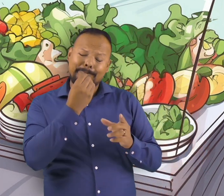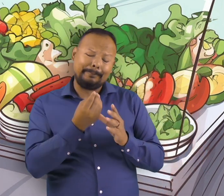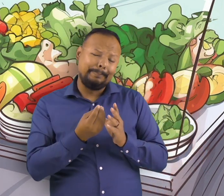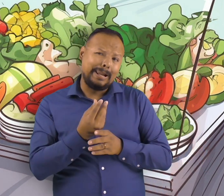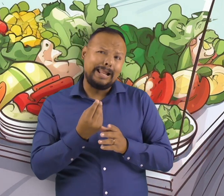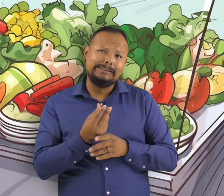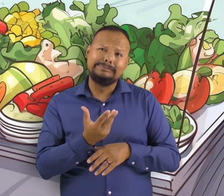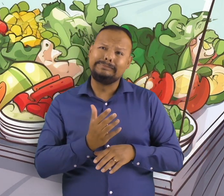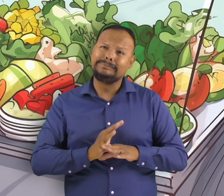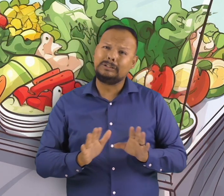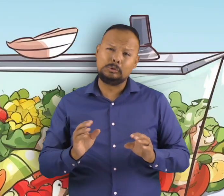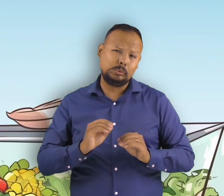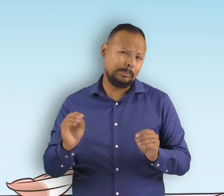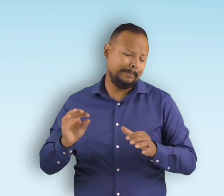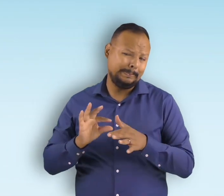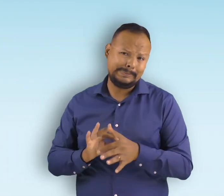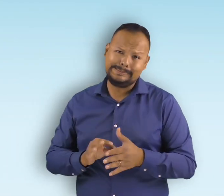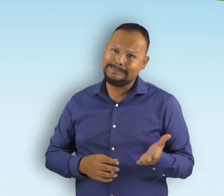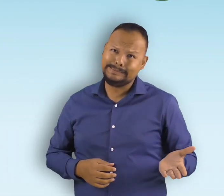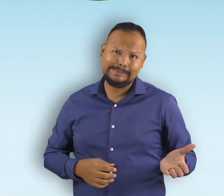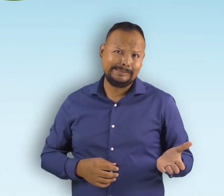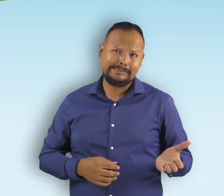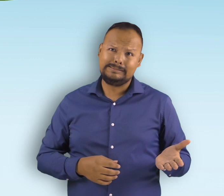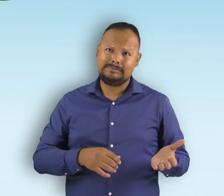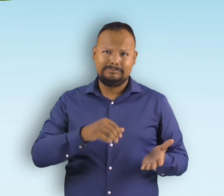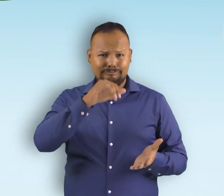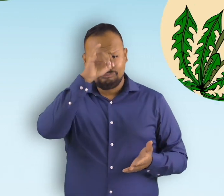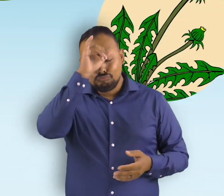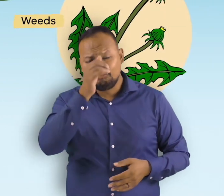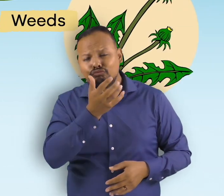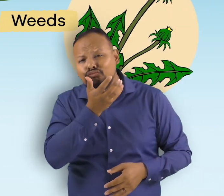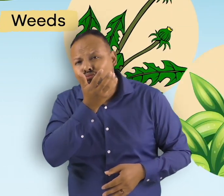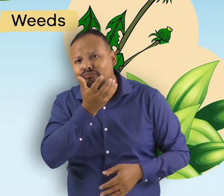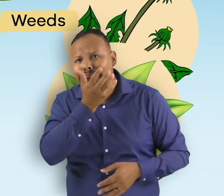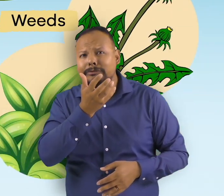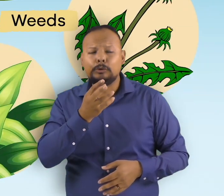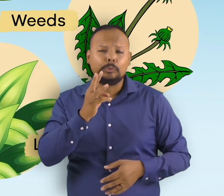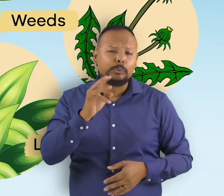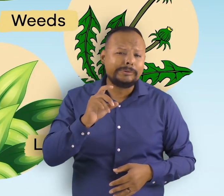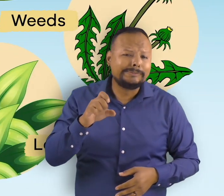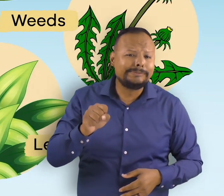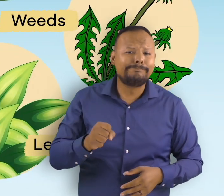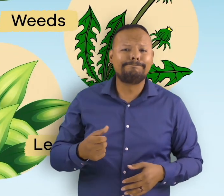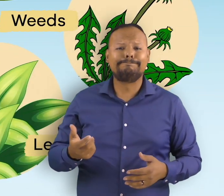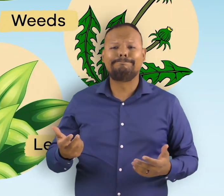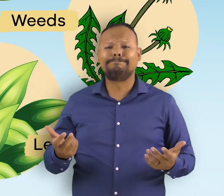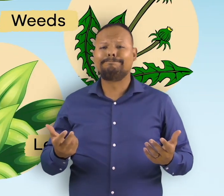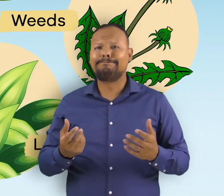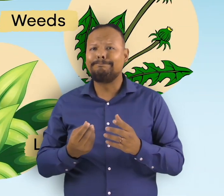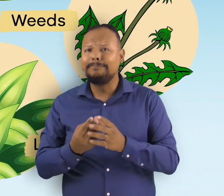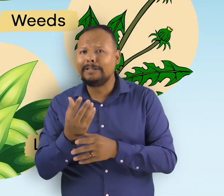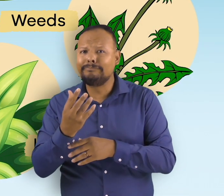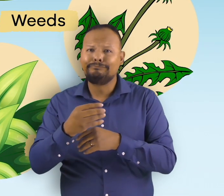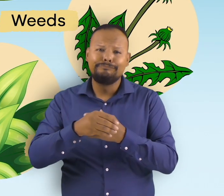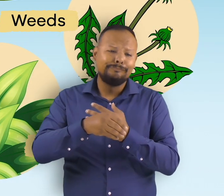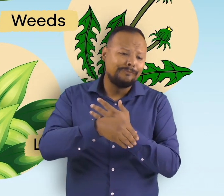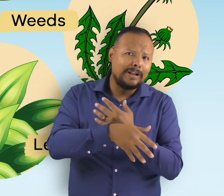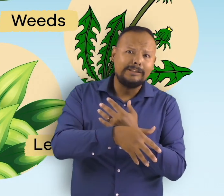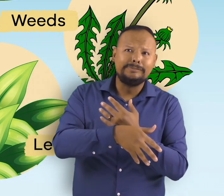plants they primarily eat grasses weeds and leafy plants bison spend most of their day